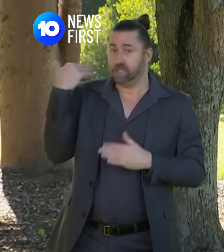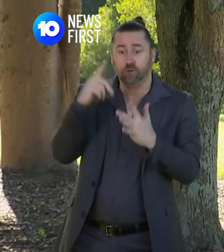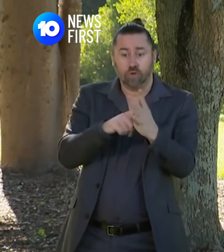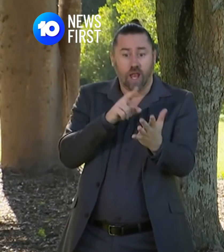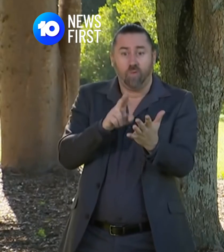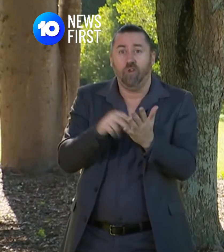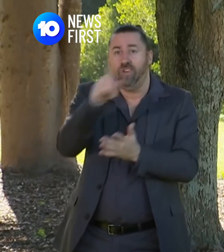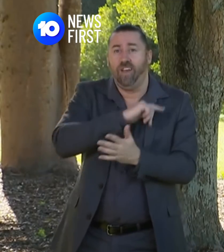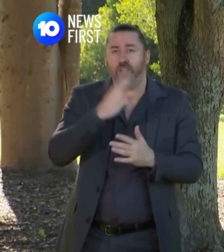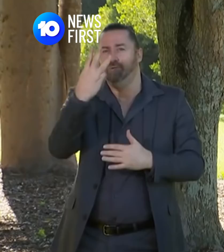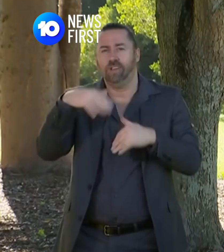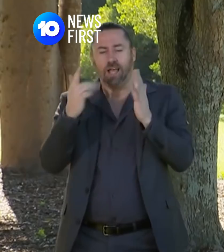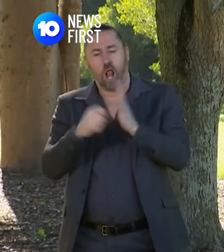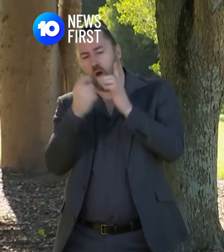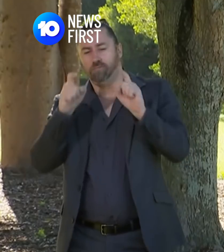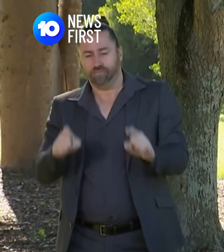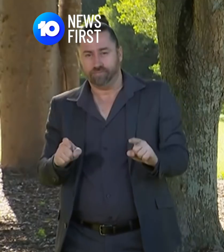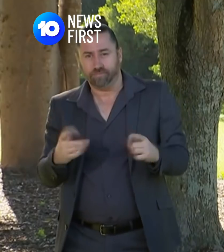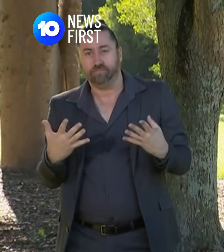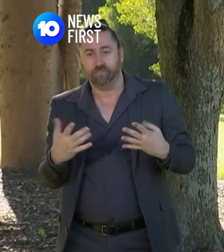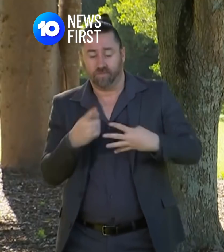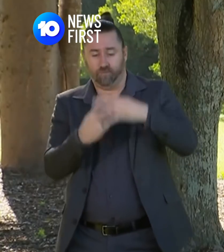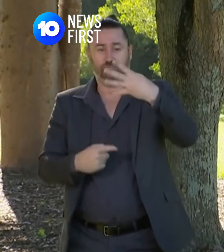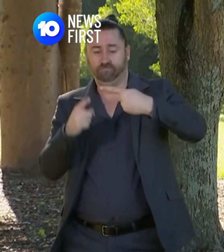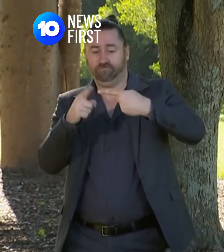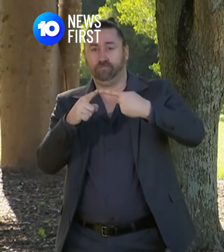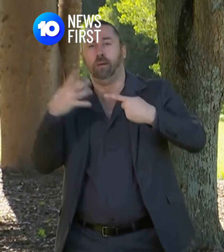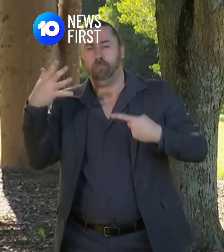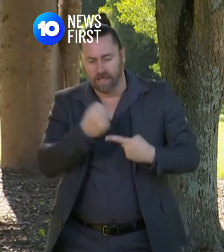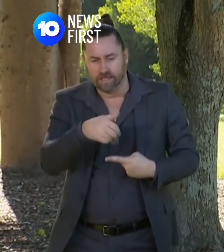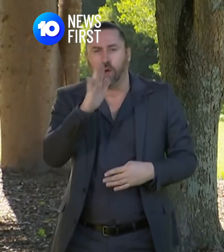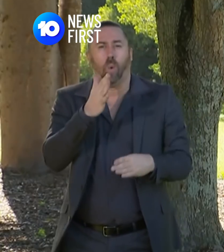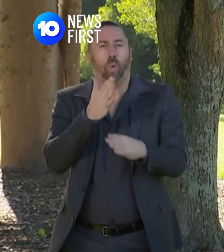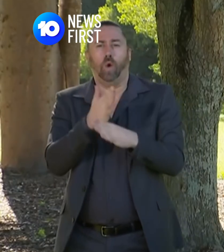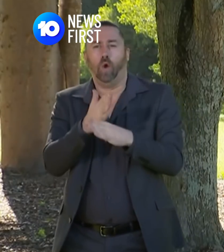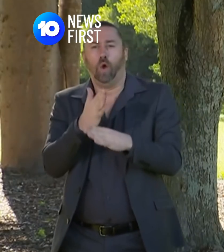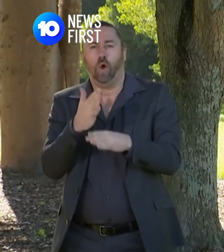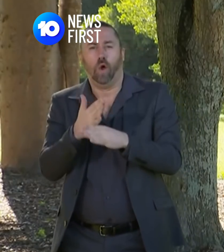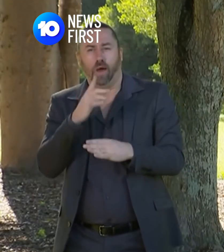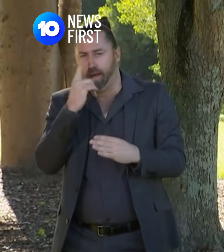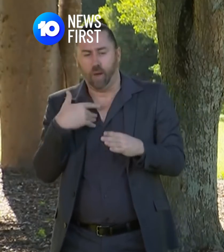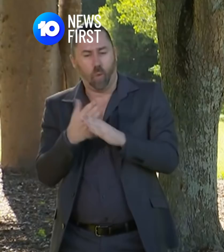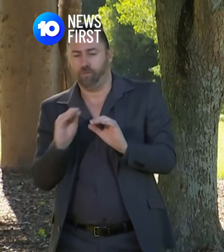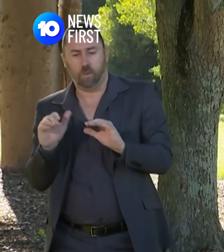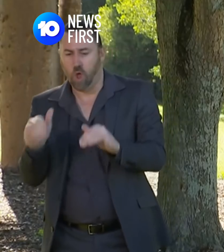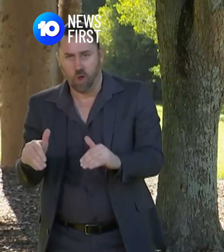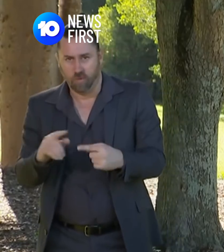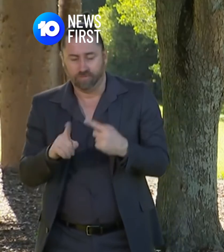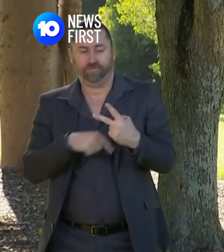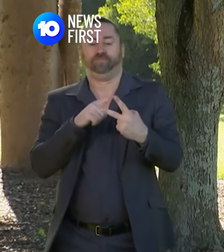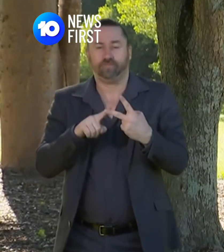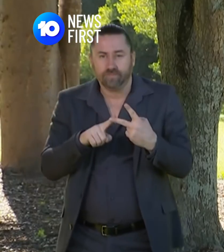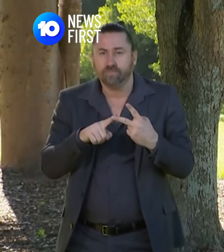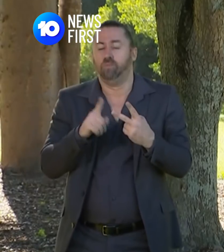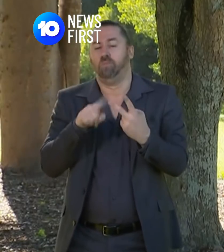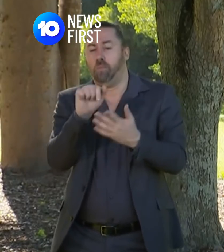three-day lockdown are of course for essential work and to buy essential supplies